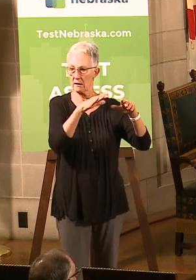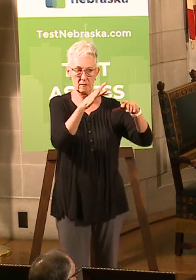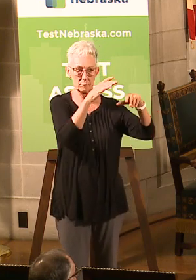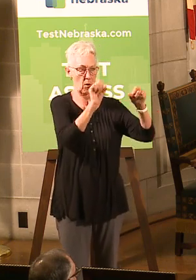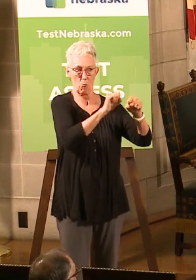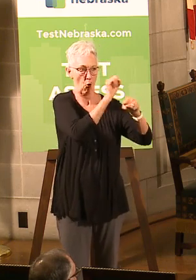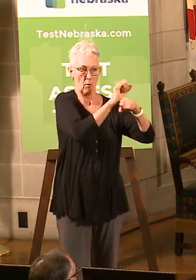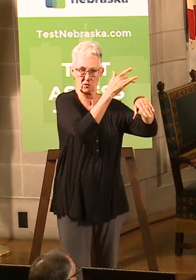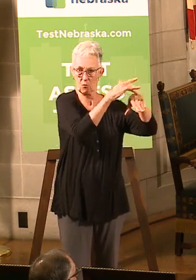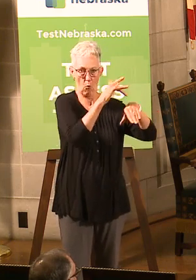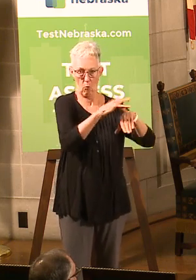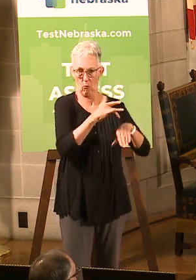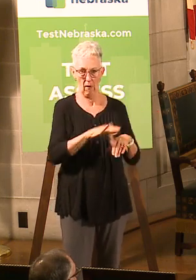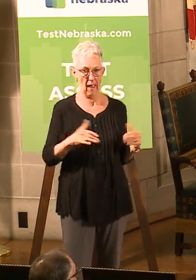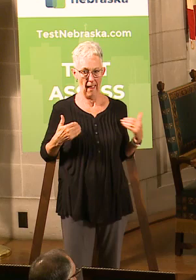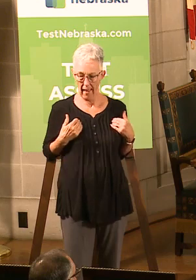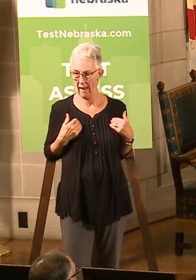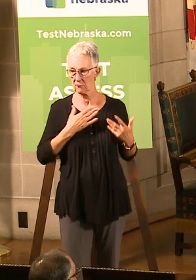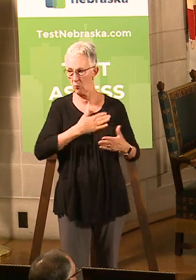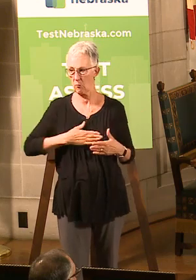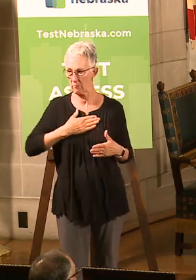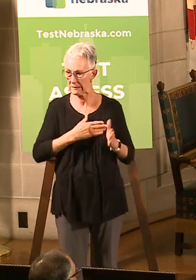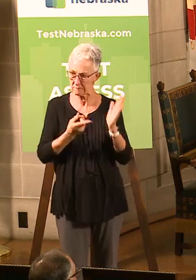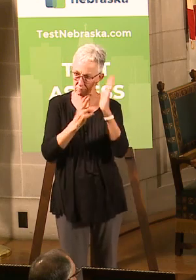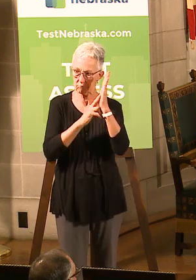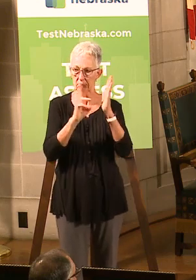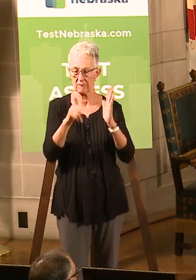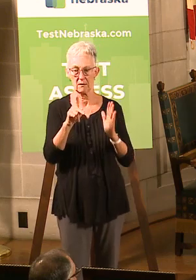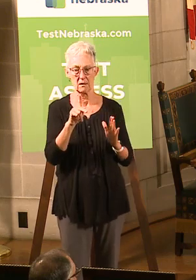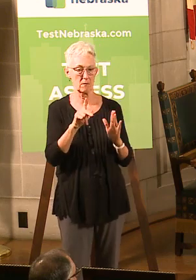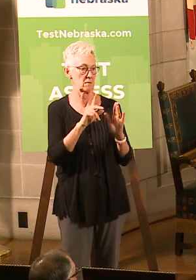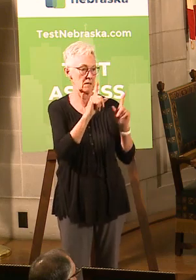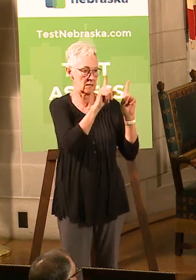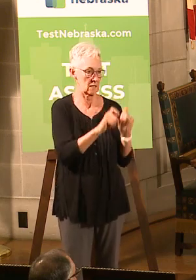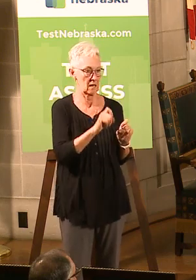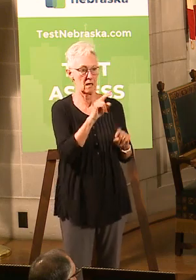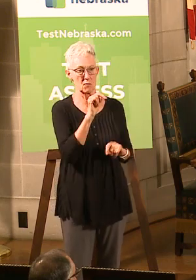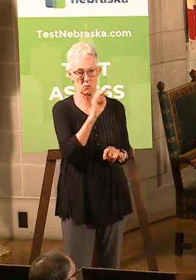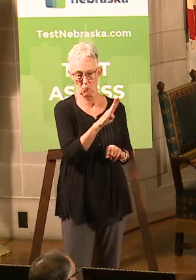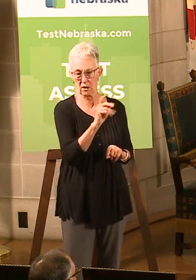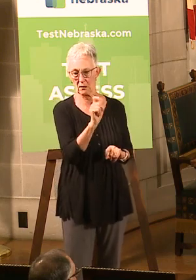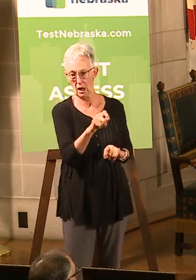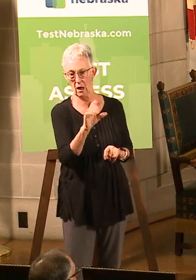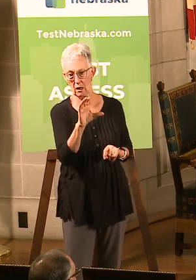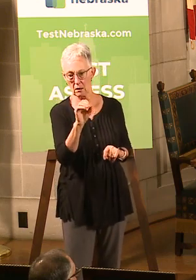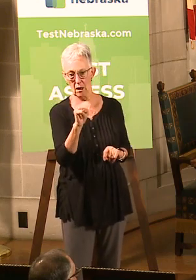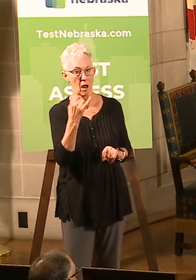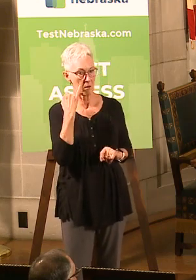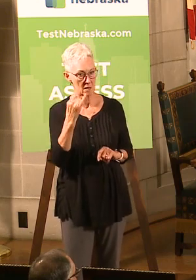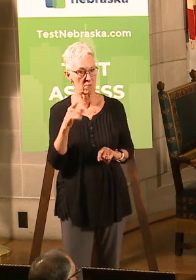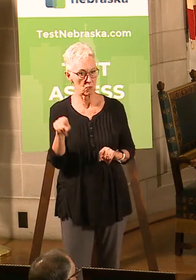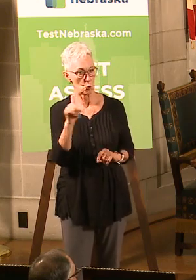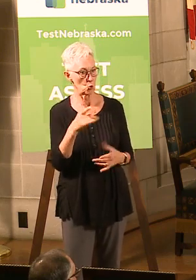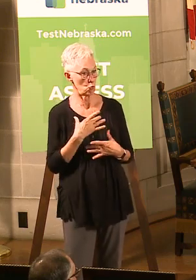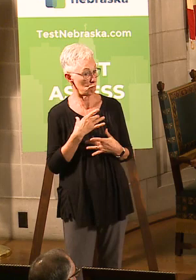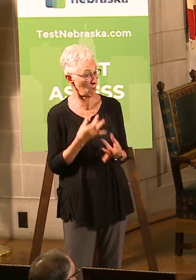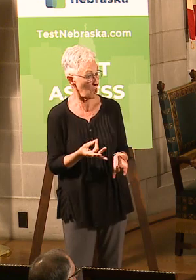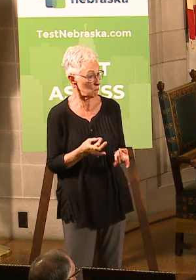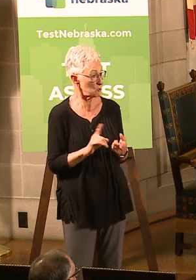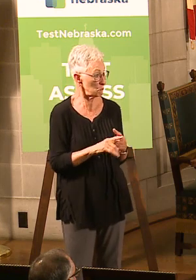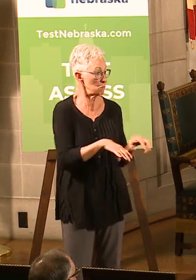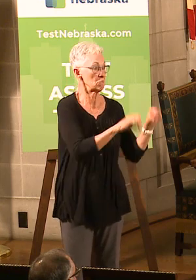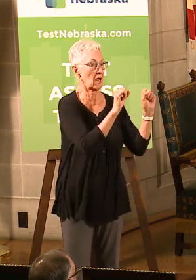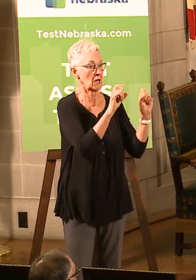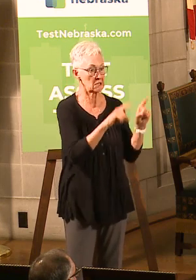Please sign up for testnebraska.com and get tested if you have an interest in that. That's one of the ways, again, we can all be a part of fighting the